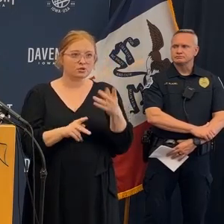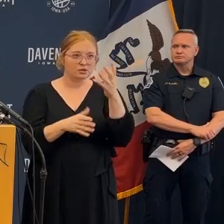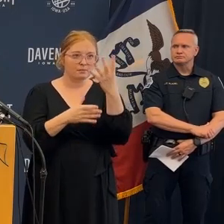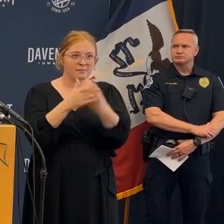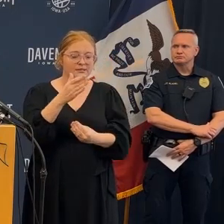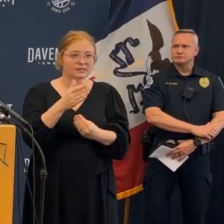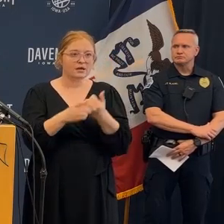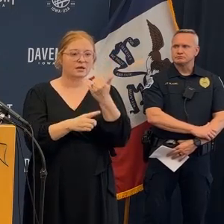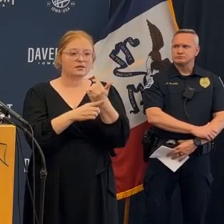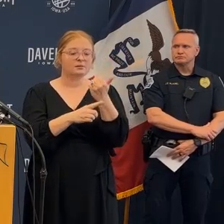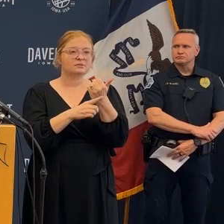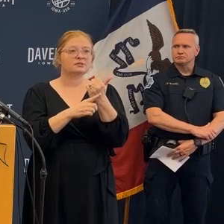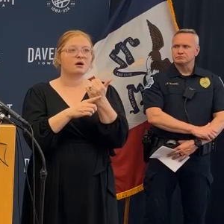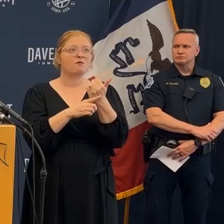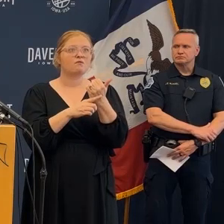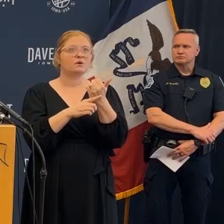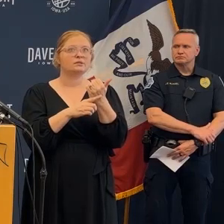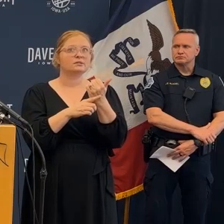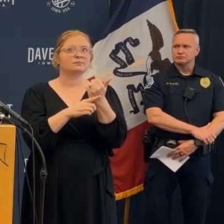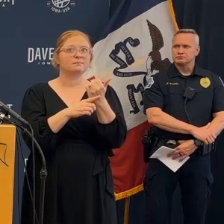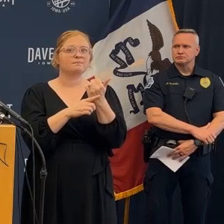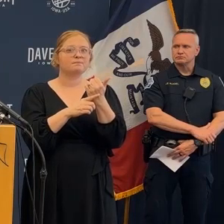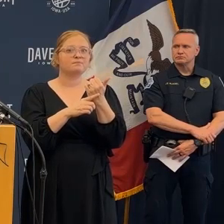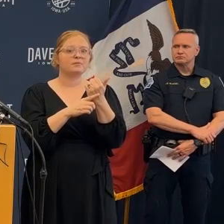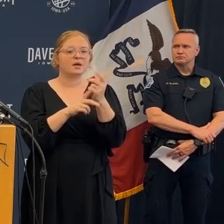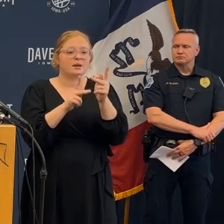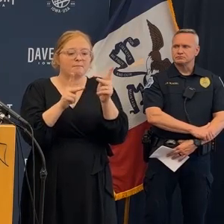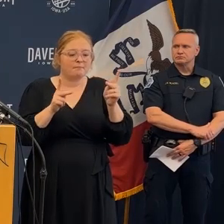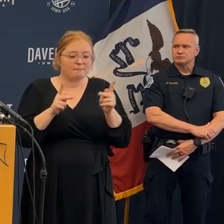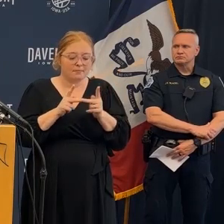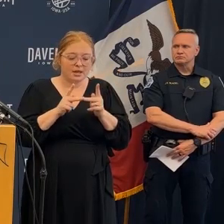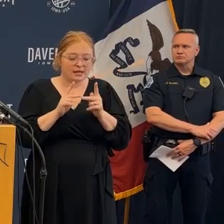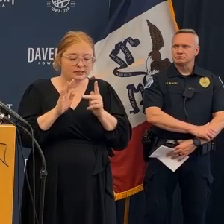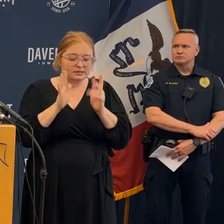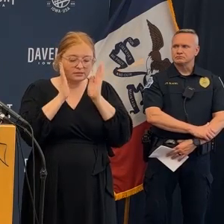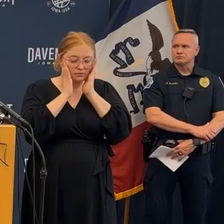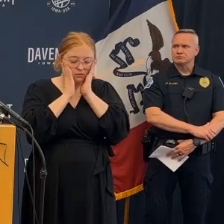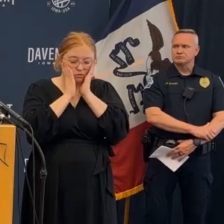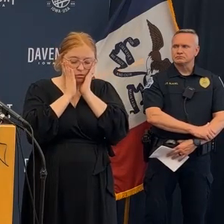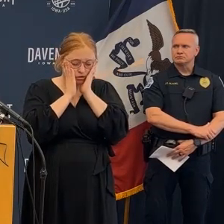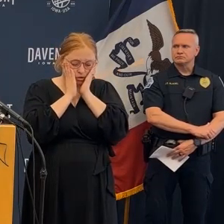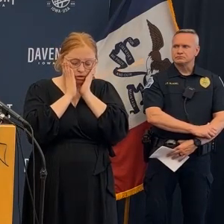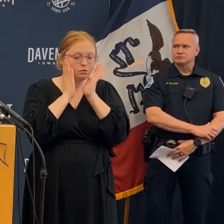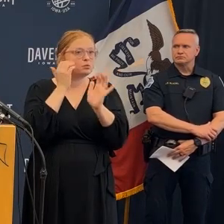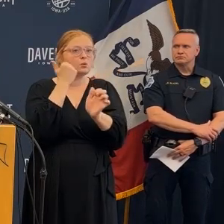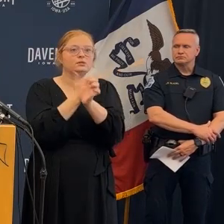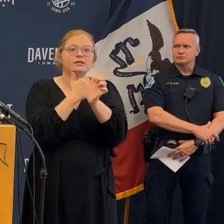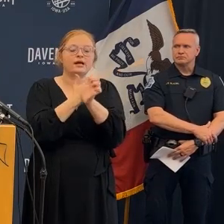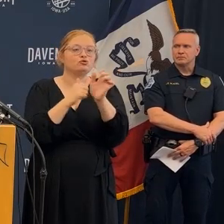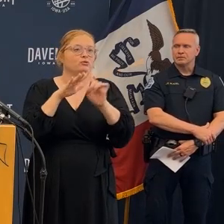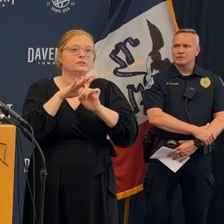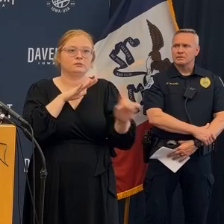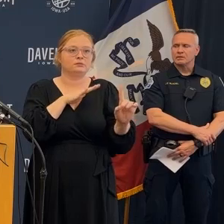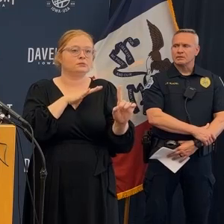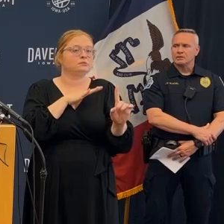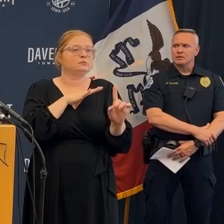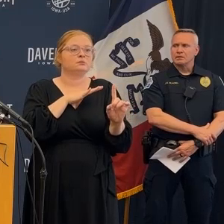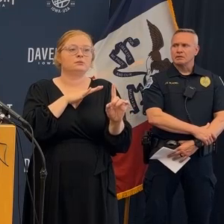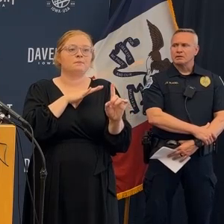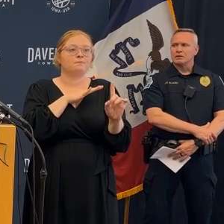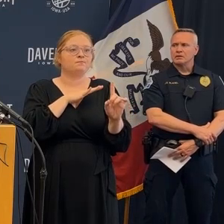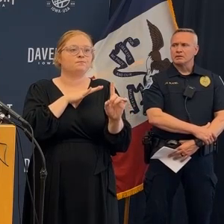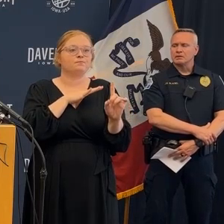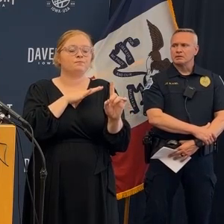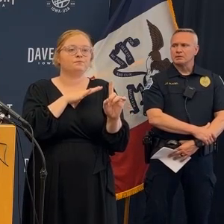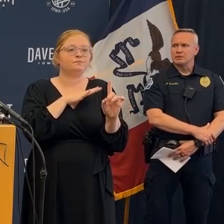they can to be in there in every possible place in every I mean one of the victims and I'll try and say